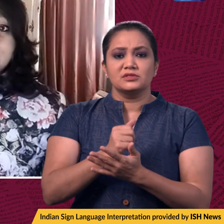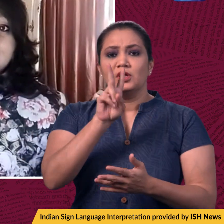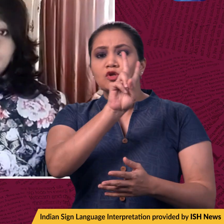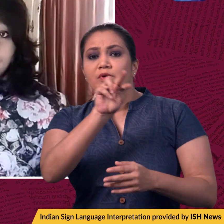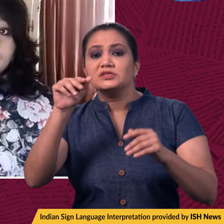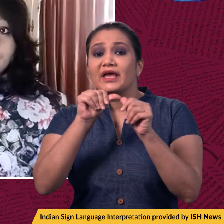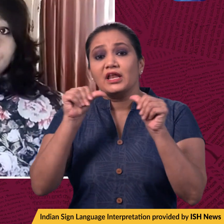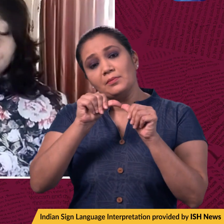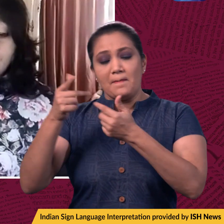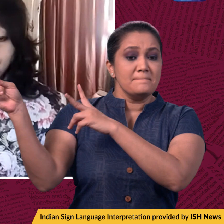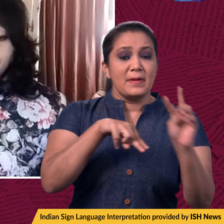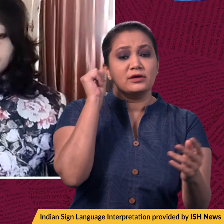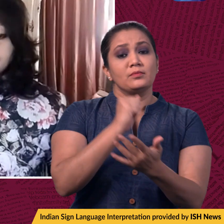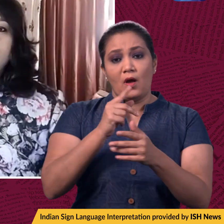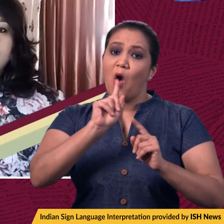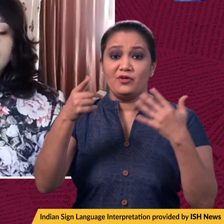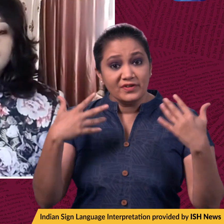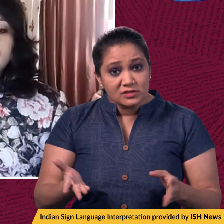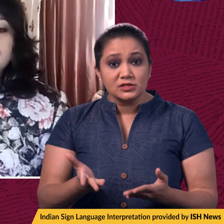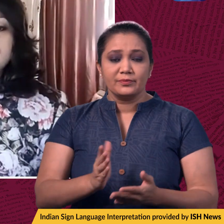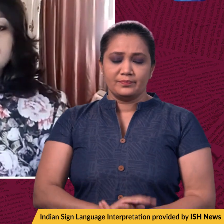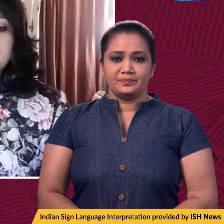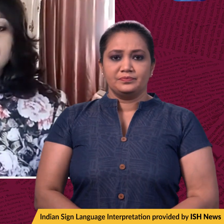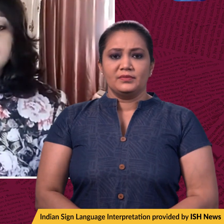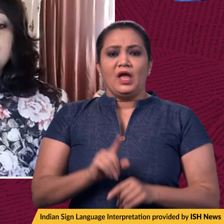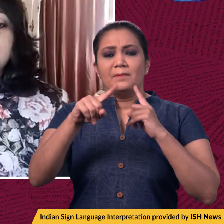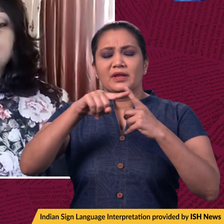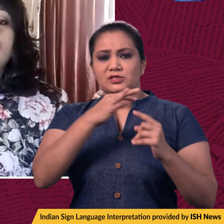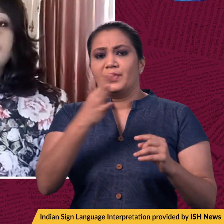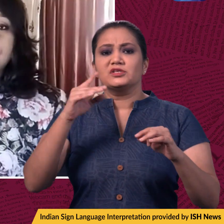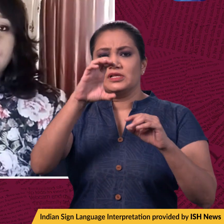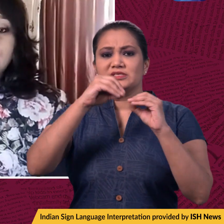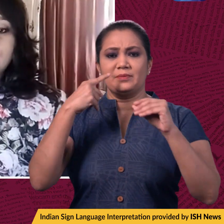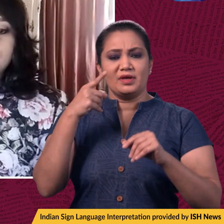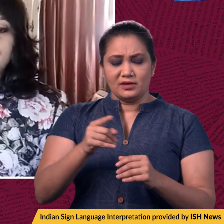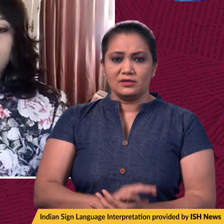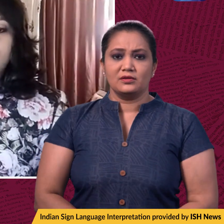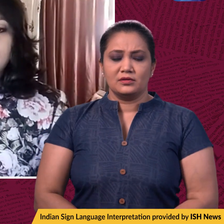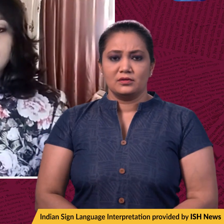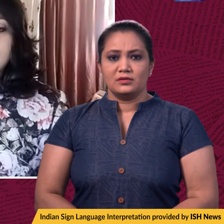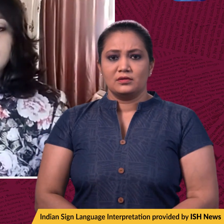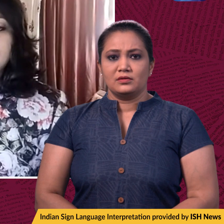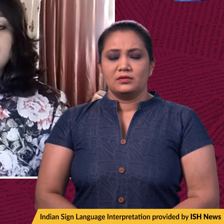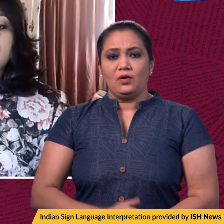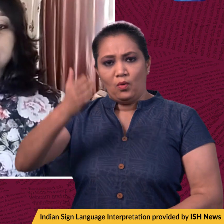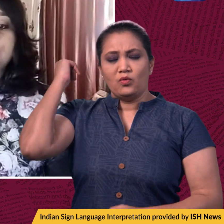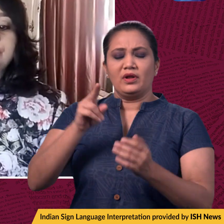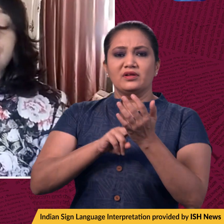22nd of April. Also in the news, the special CBI court today directed former Amnesty International India chief